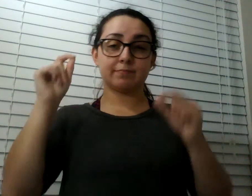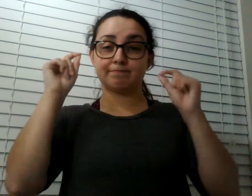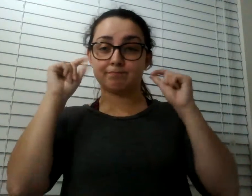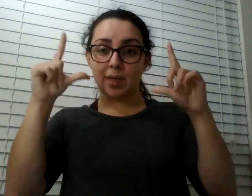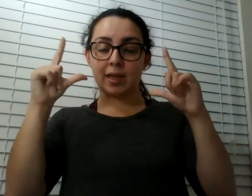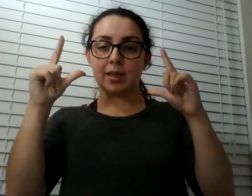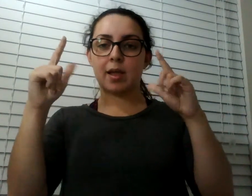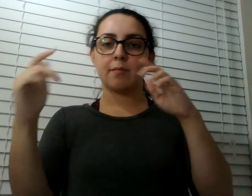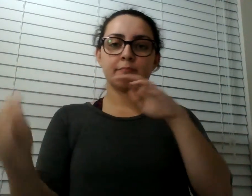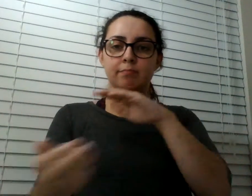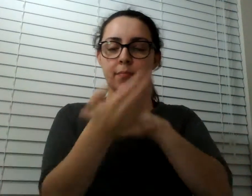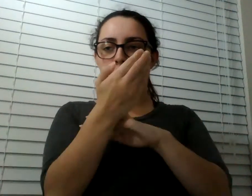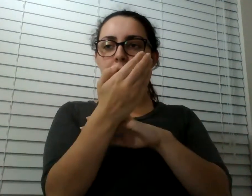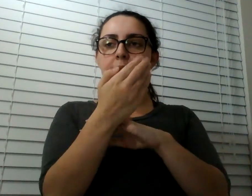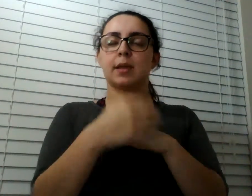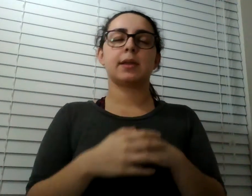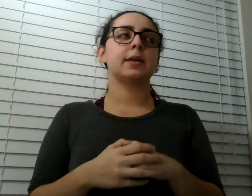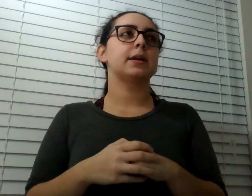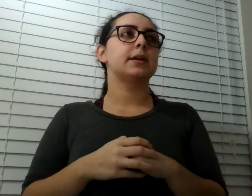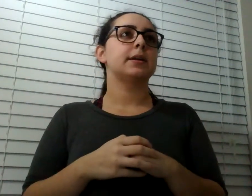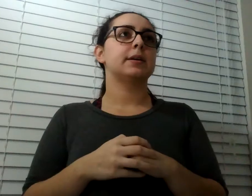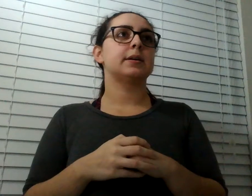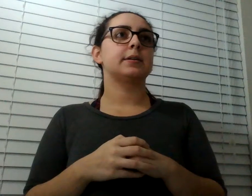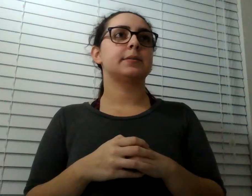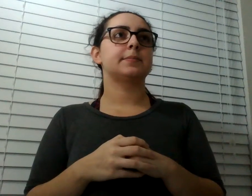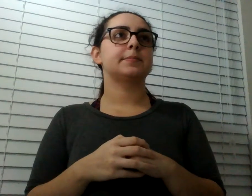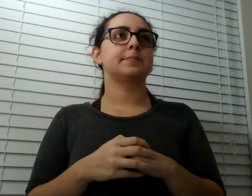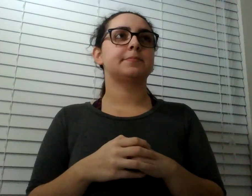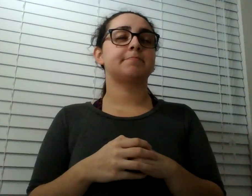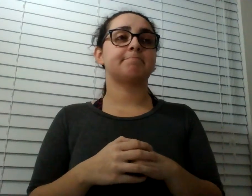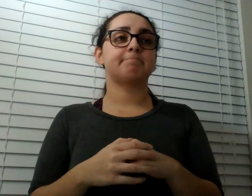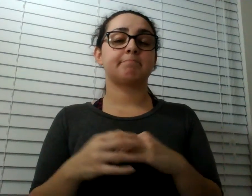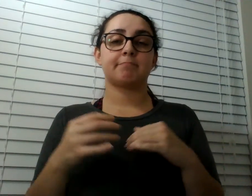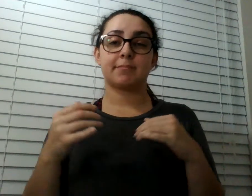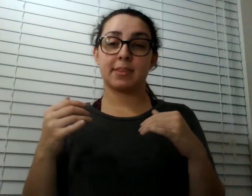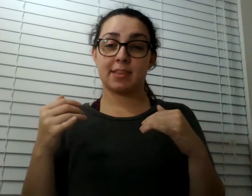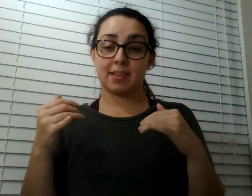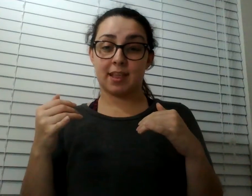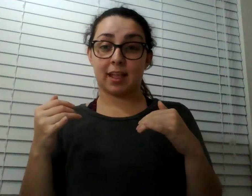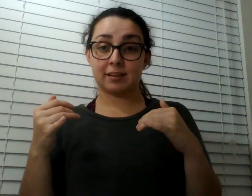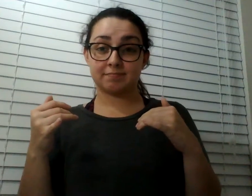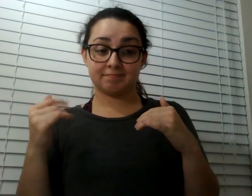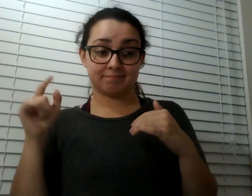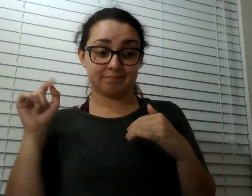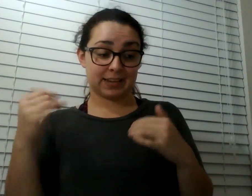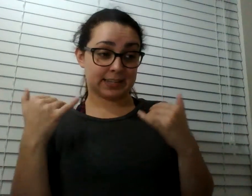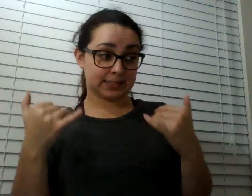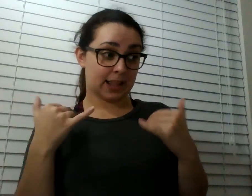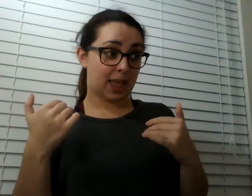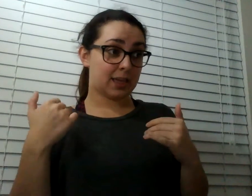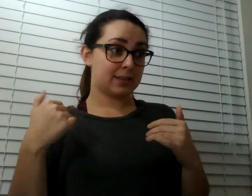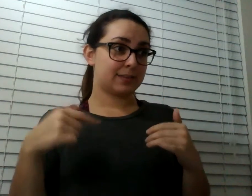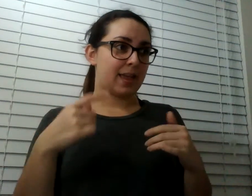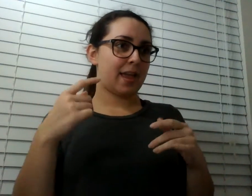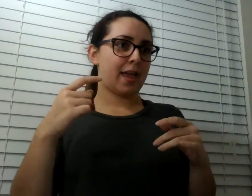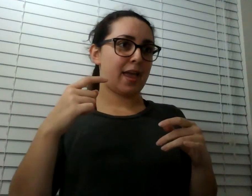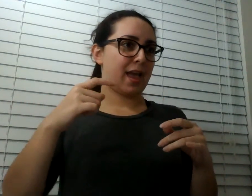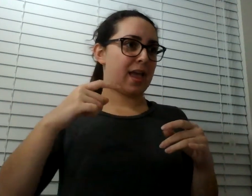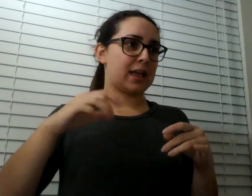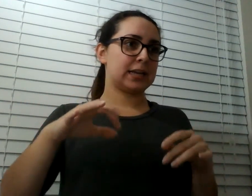light. today the day, guys? Today's the day we go find out if, uh, if the egg is still there in the nest. Today's the day! We